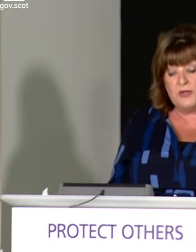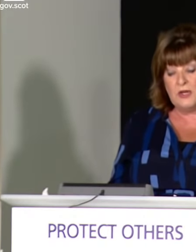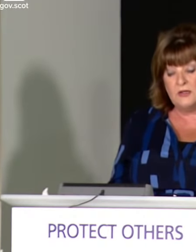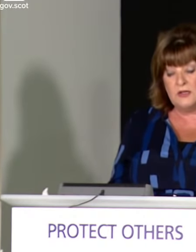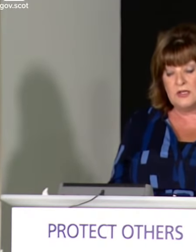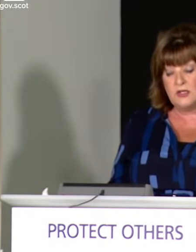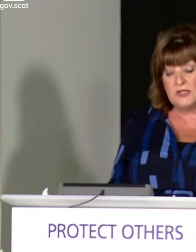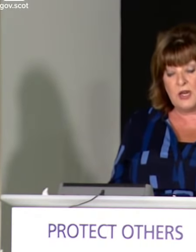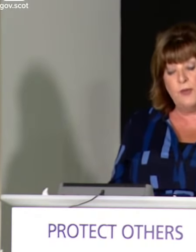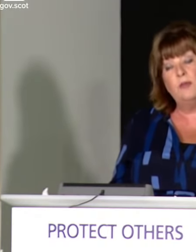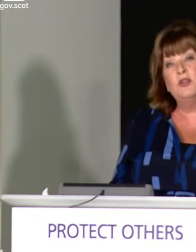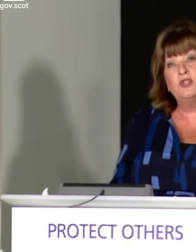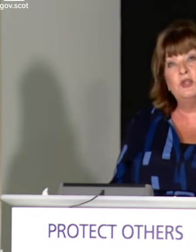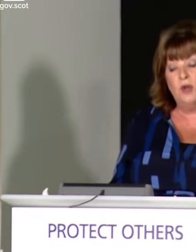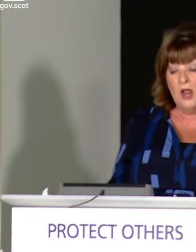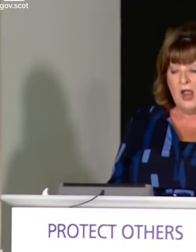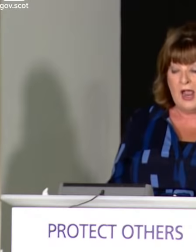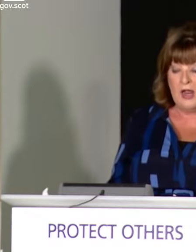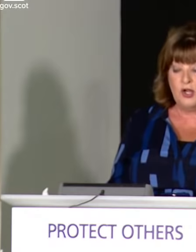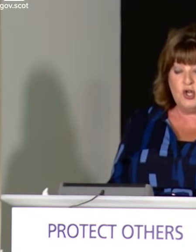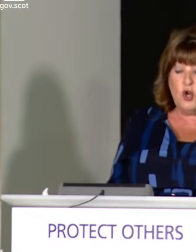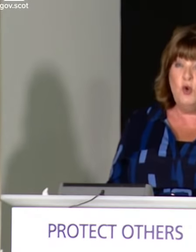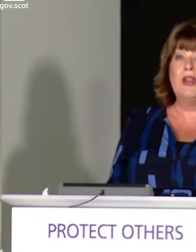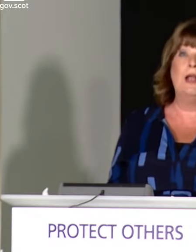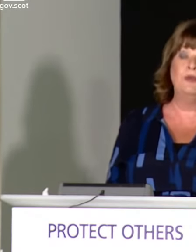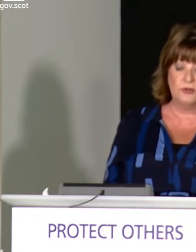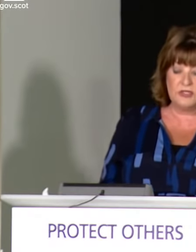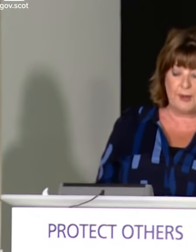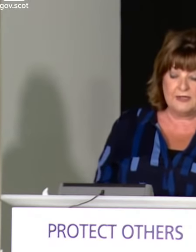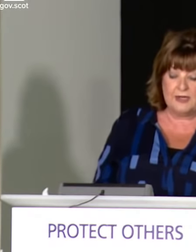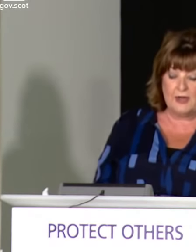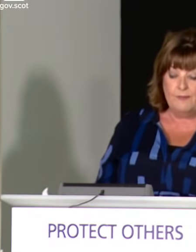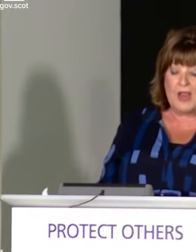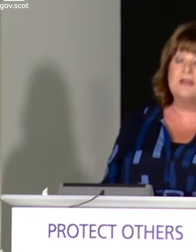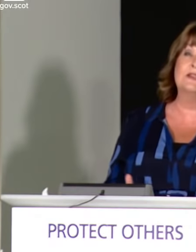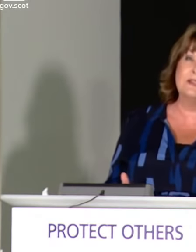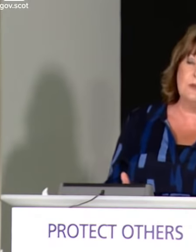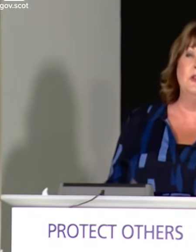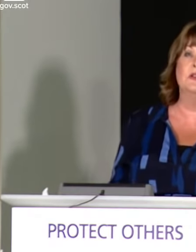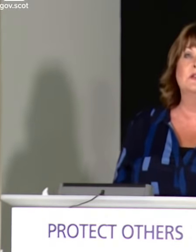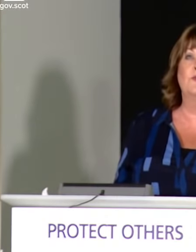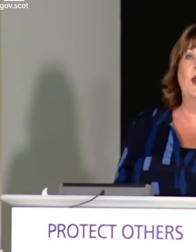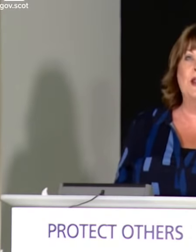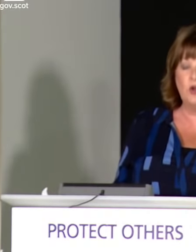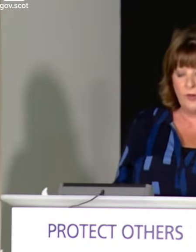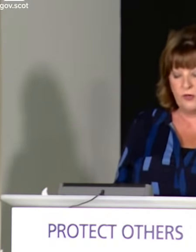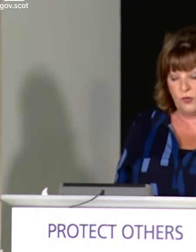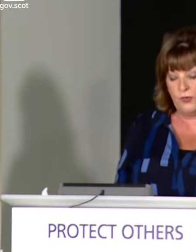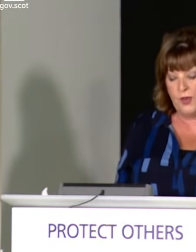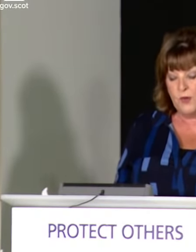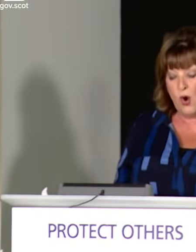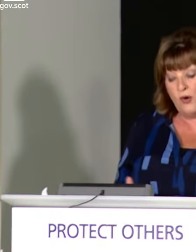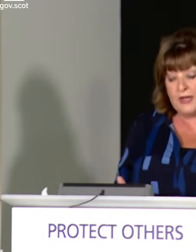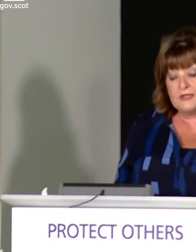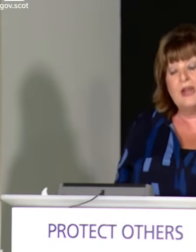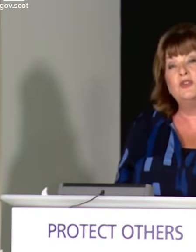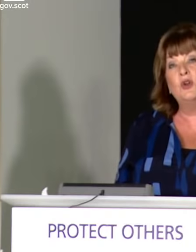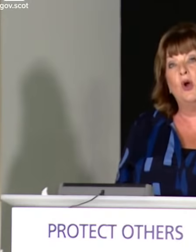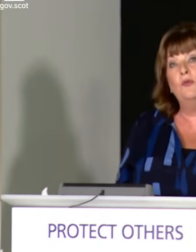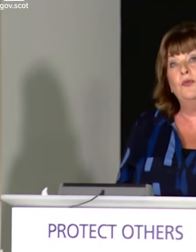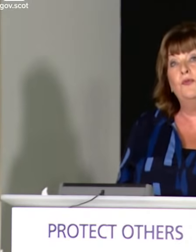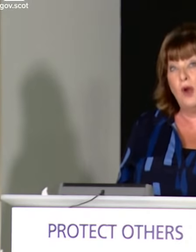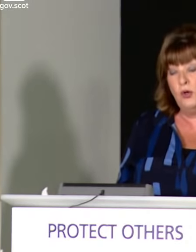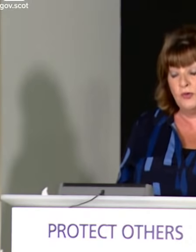more could have been done, such as a commitment to new capital spending as a stimulus for economic growth, or an